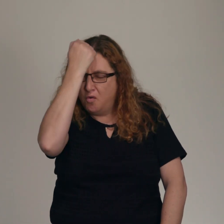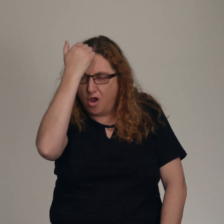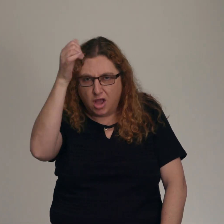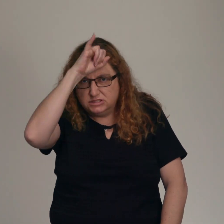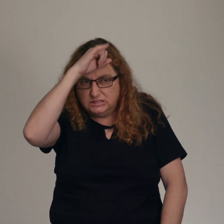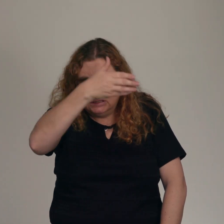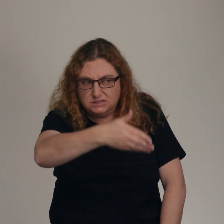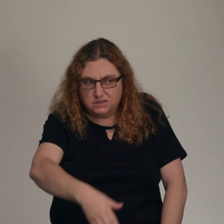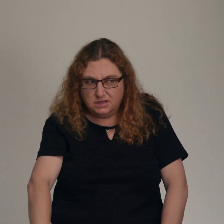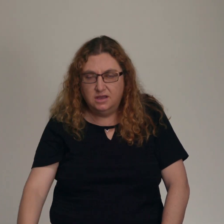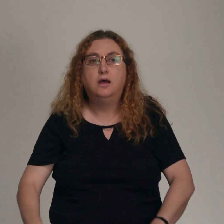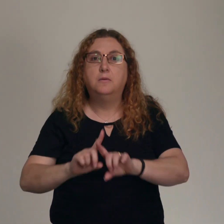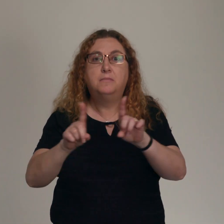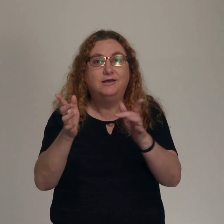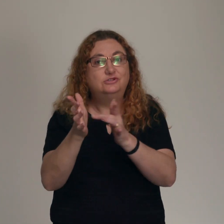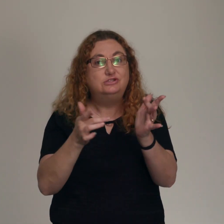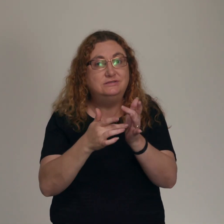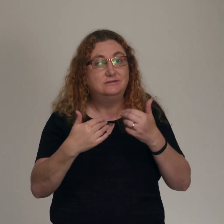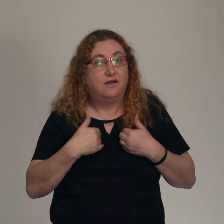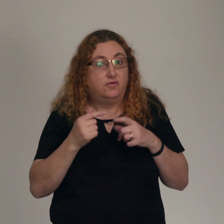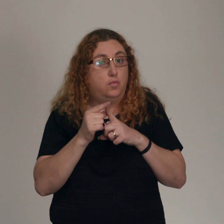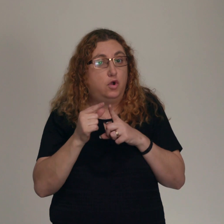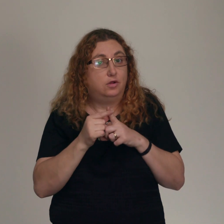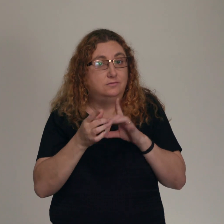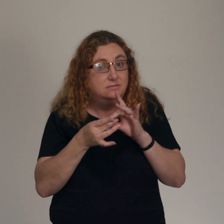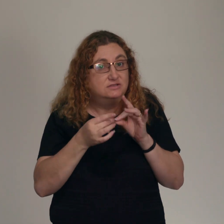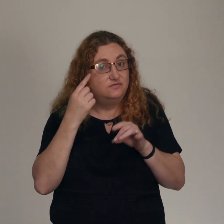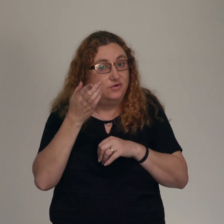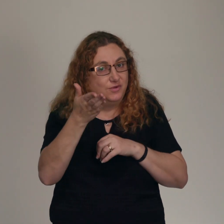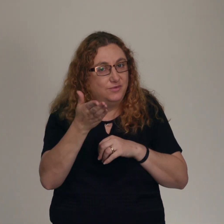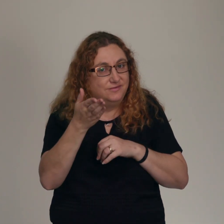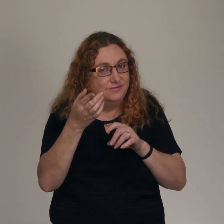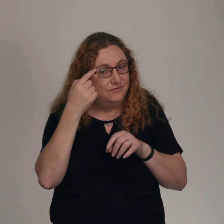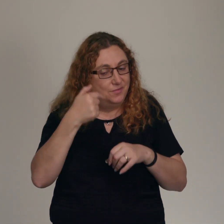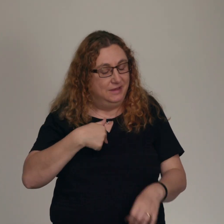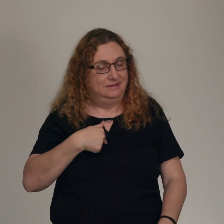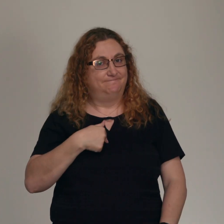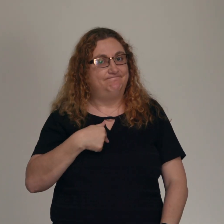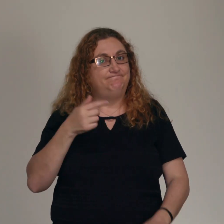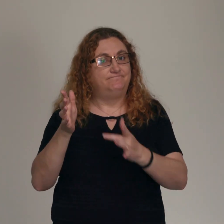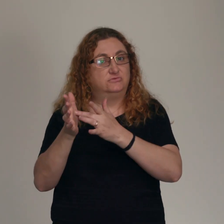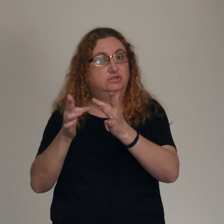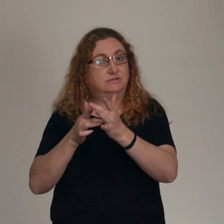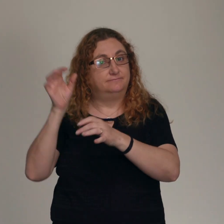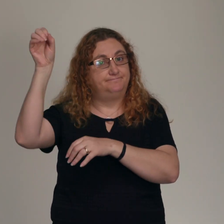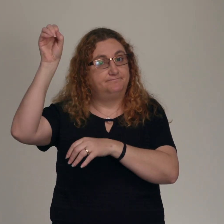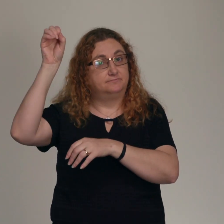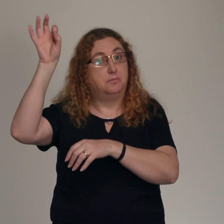But Jesus has a word for us here. Here's Jesus in his Sermon on the Mount. You've heard that it was said to the people long